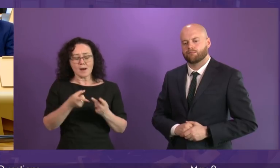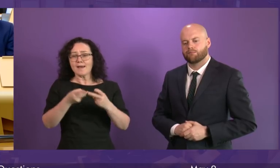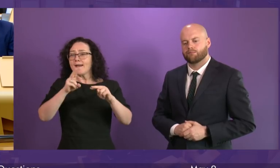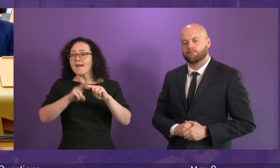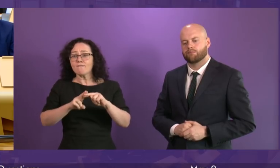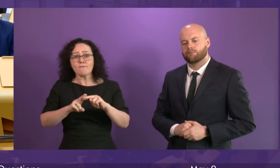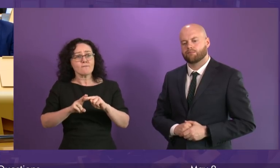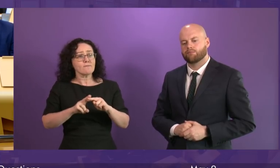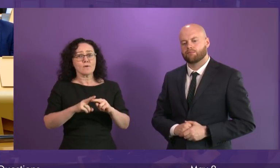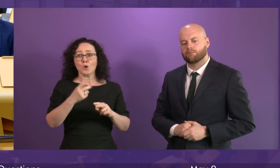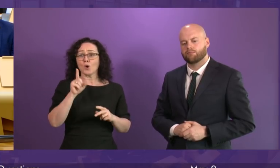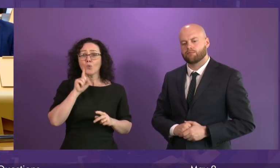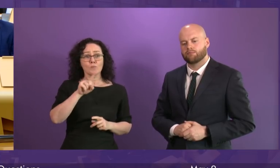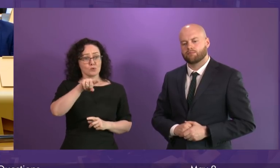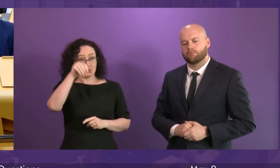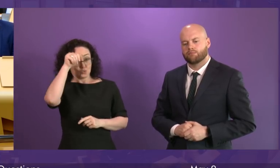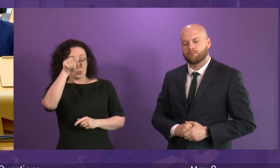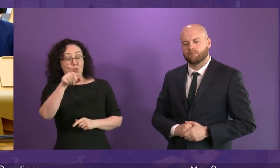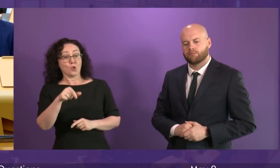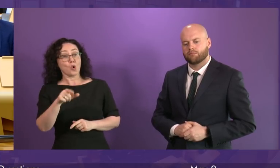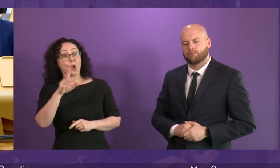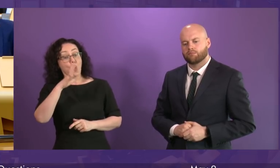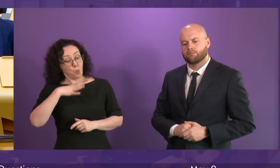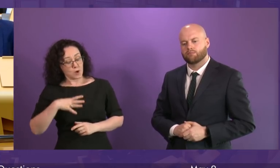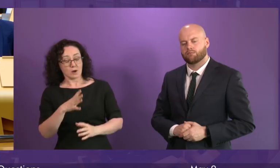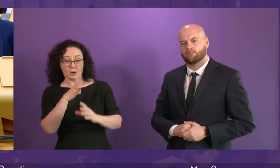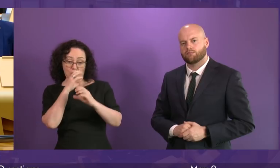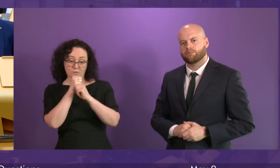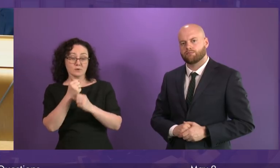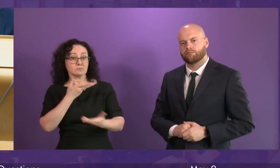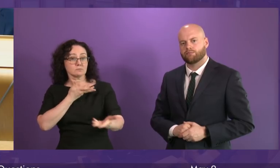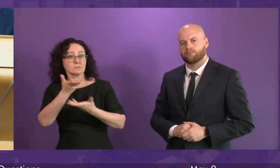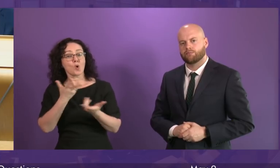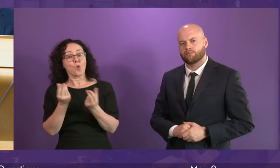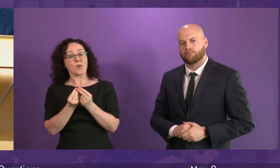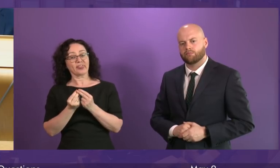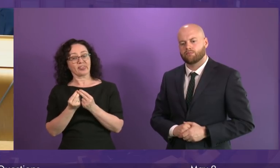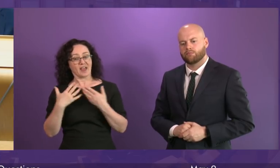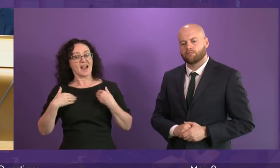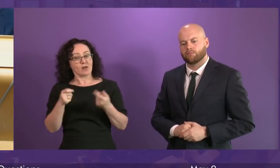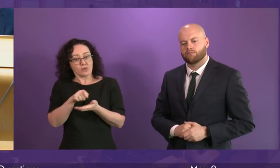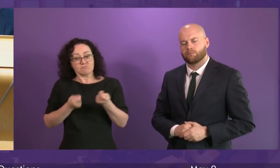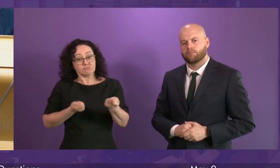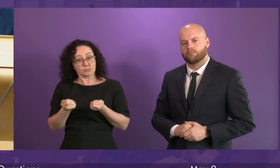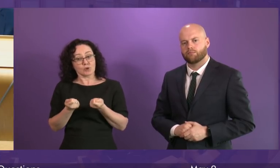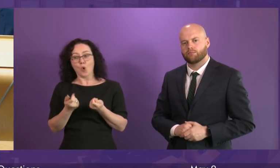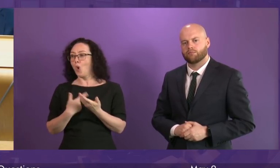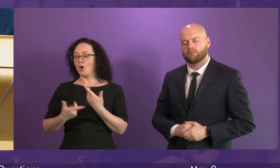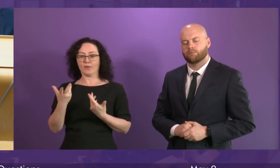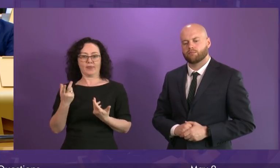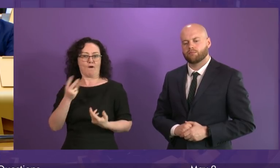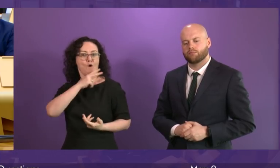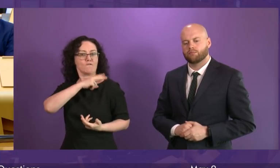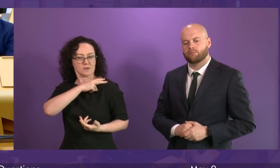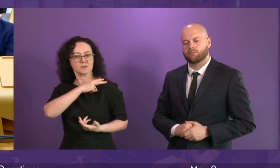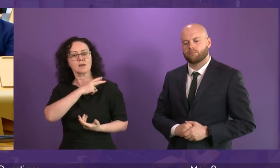individual women that Neil Findlay is aware of who want confidentially to speak to the Health Secretary or to health officials then we would be very happy and very